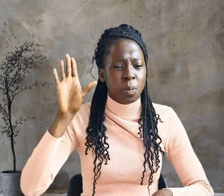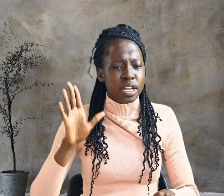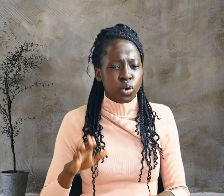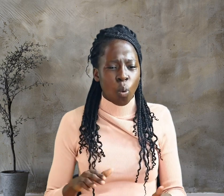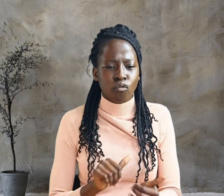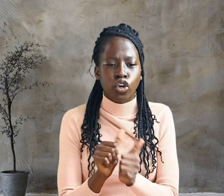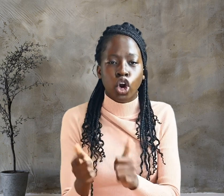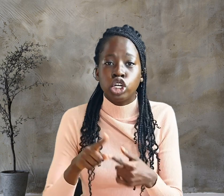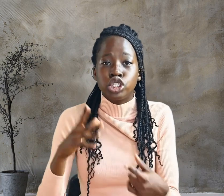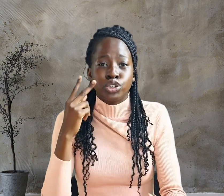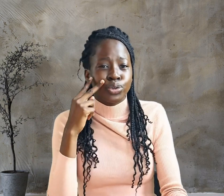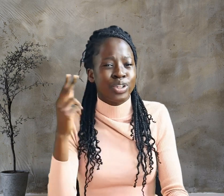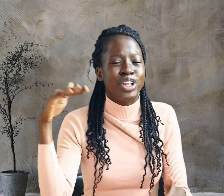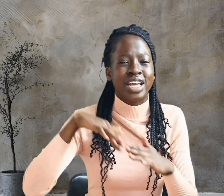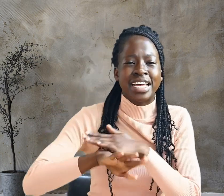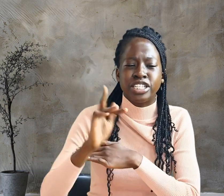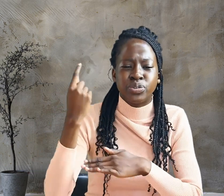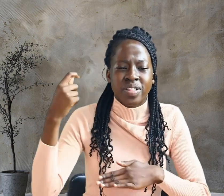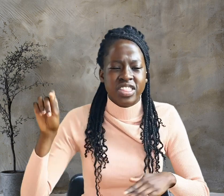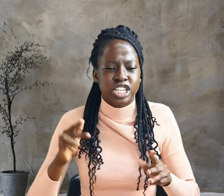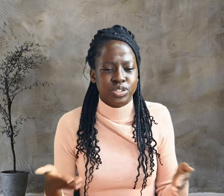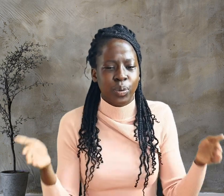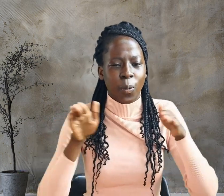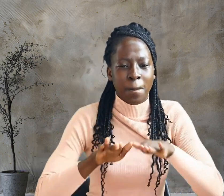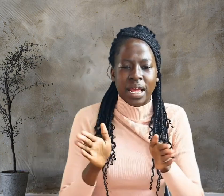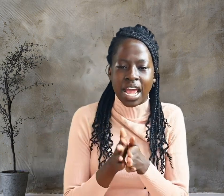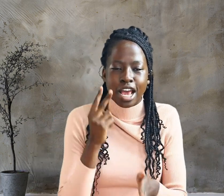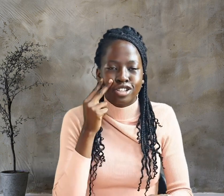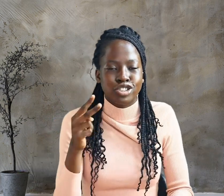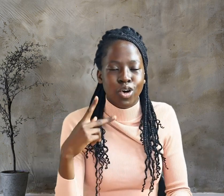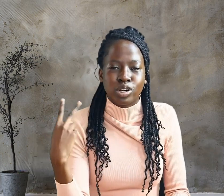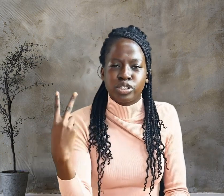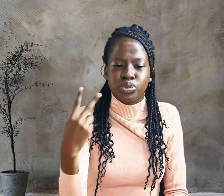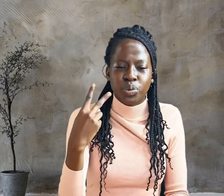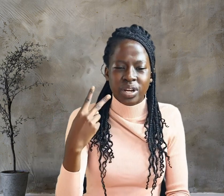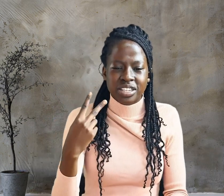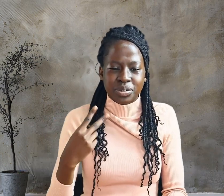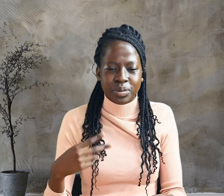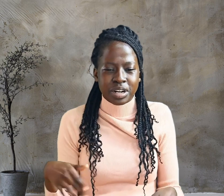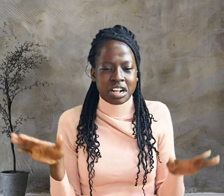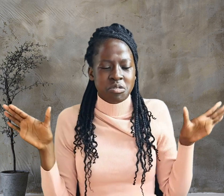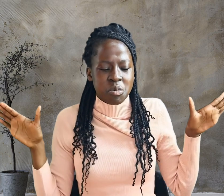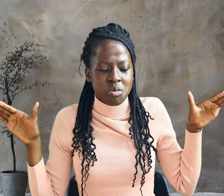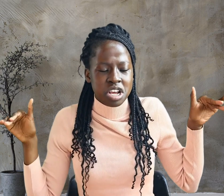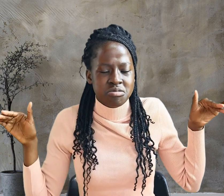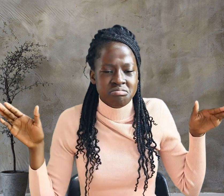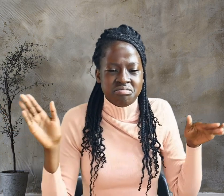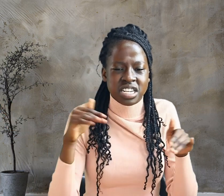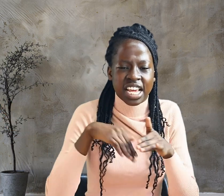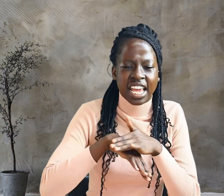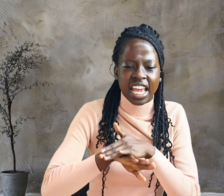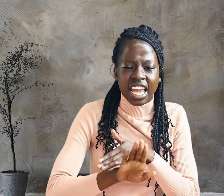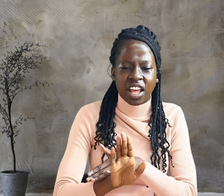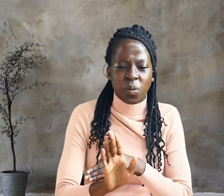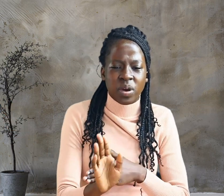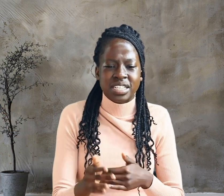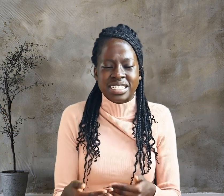bent over to look into the tomb and saw two angels in white, seated